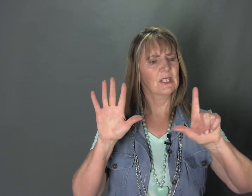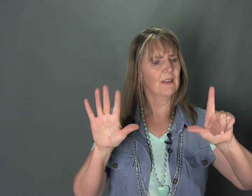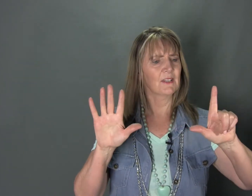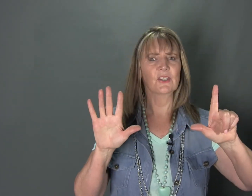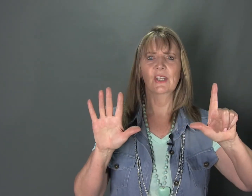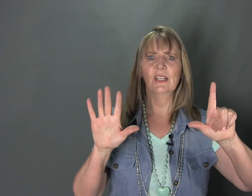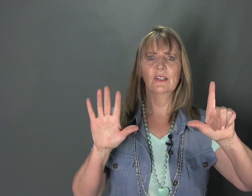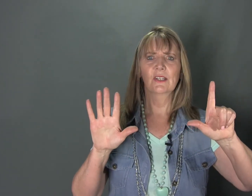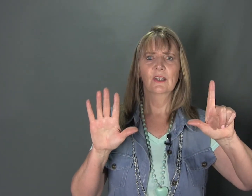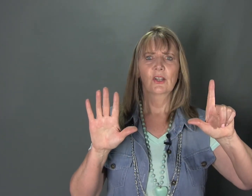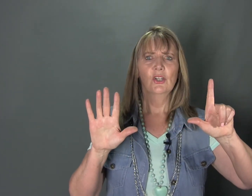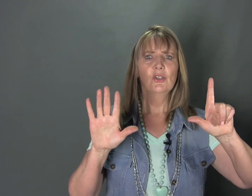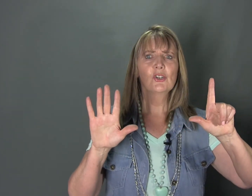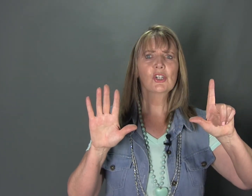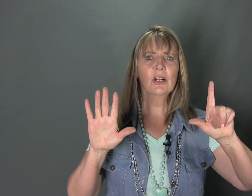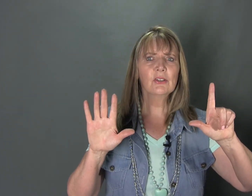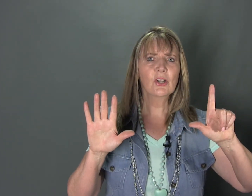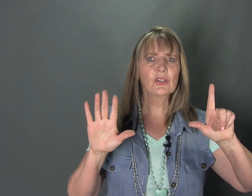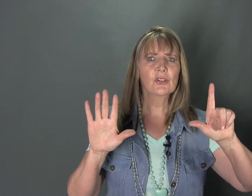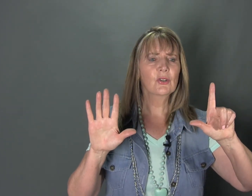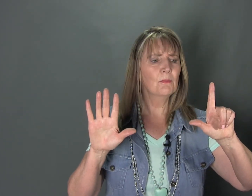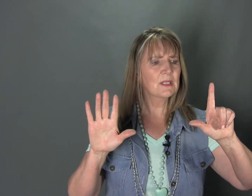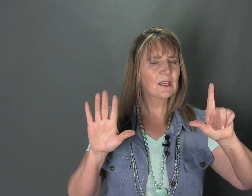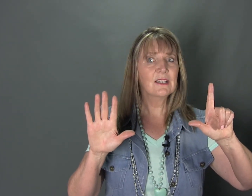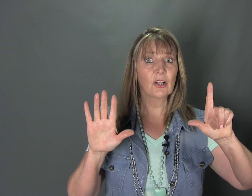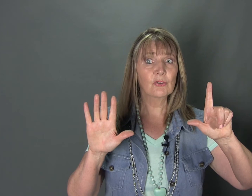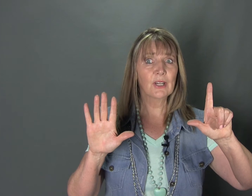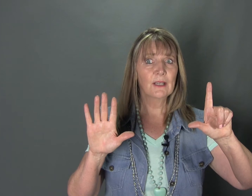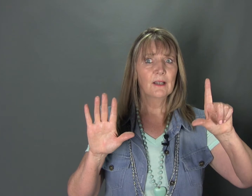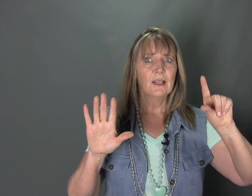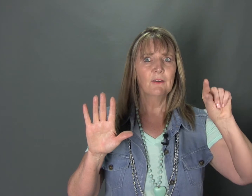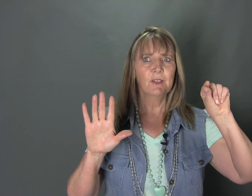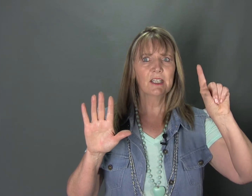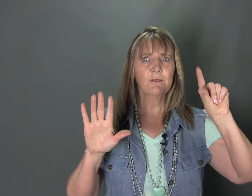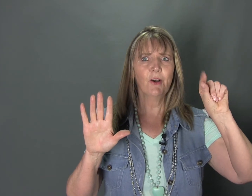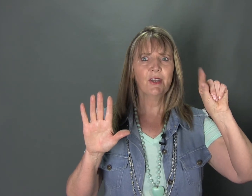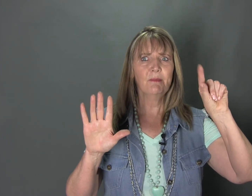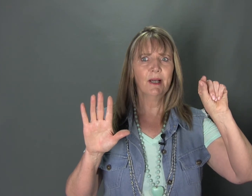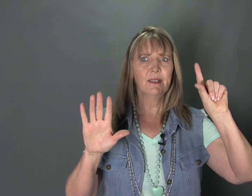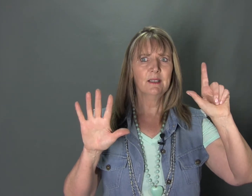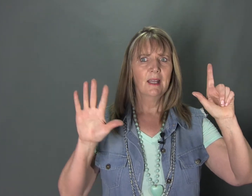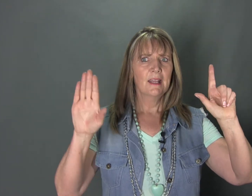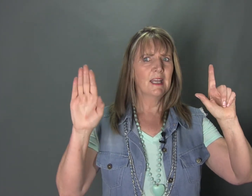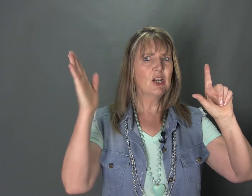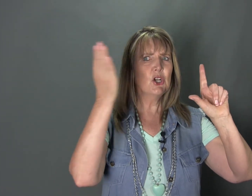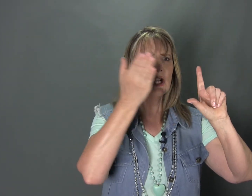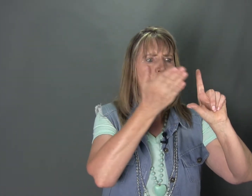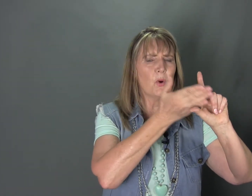seven says you shall not commit adultery. If this is father and mother then no